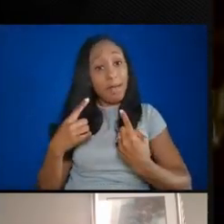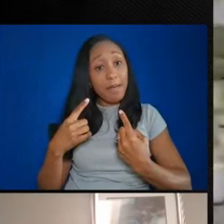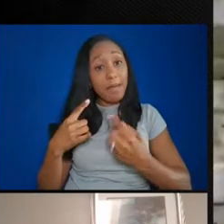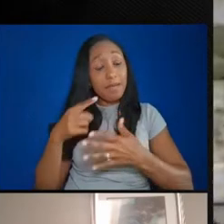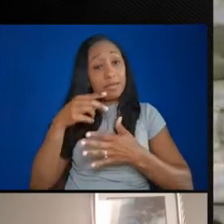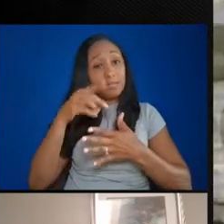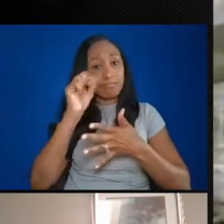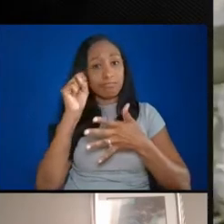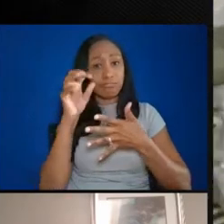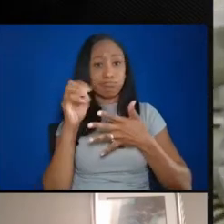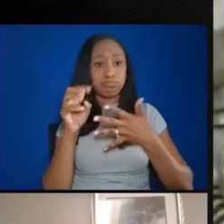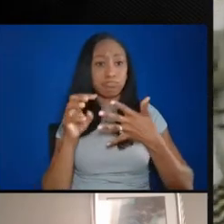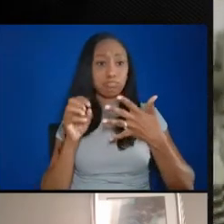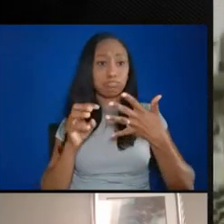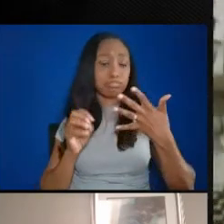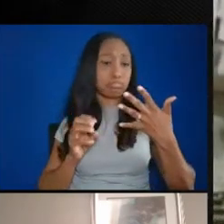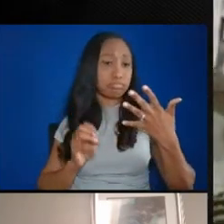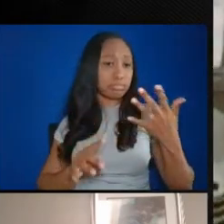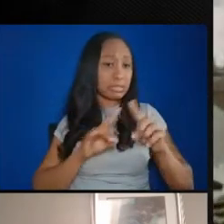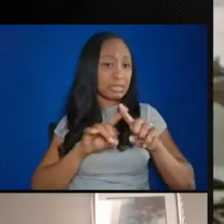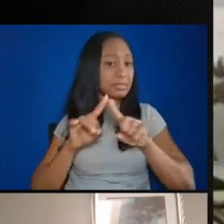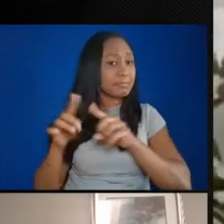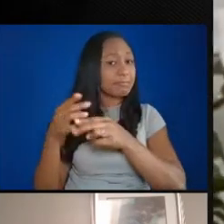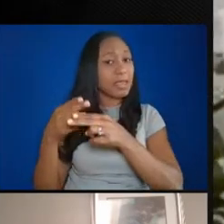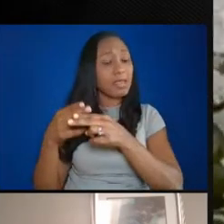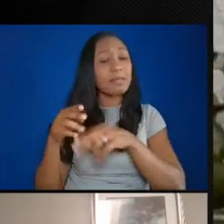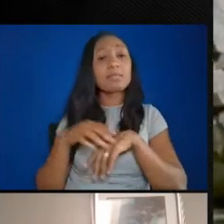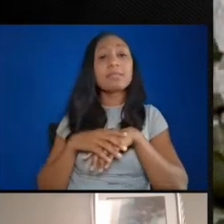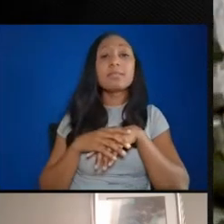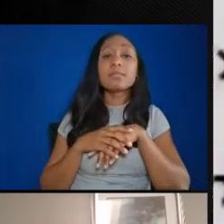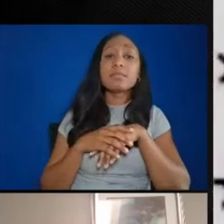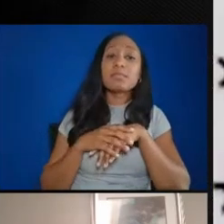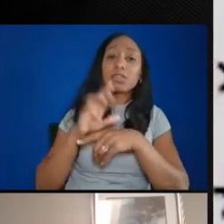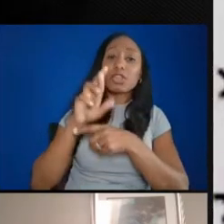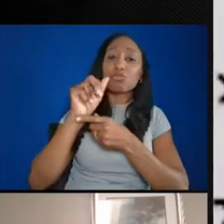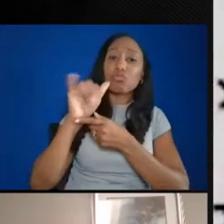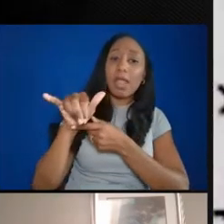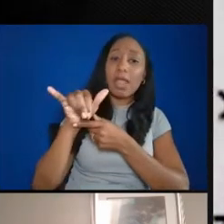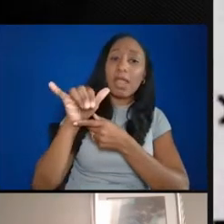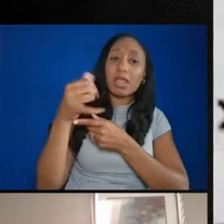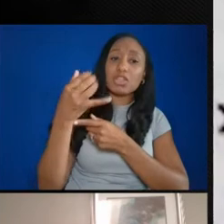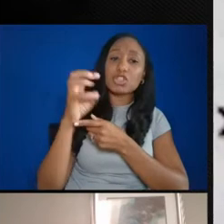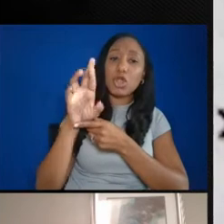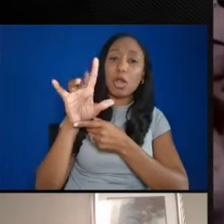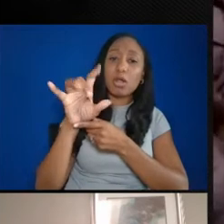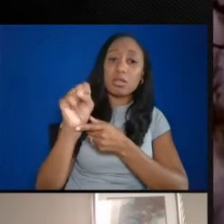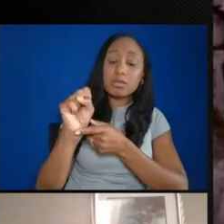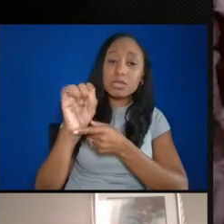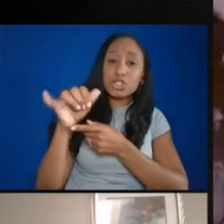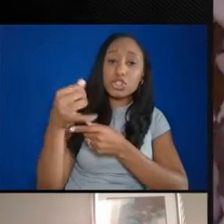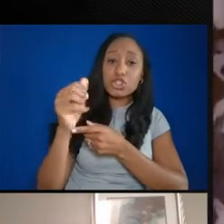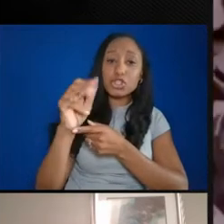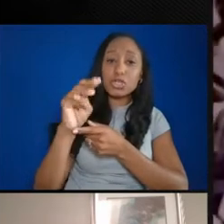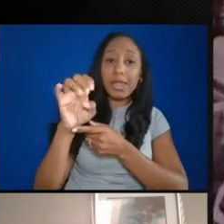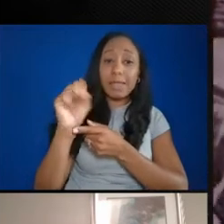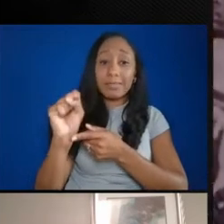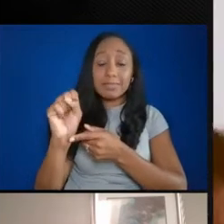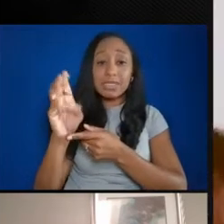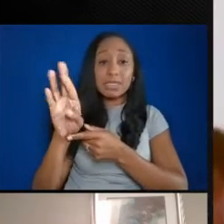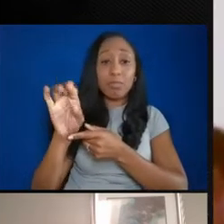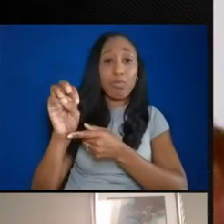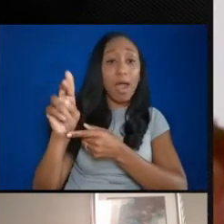Ella Fitzgerald, Chick Webb, Duke Ellington. Bray Charles, James Brown, Sarah Vaughn.